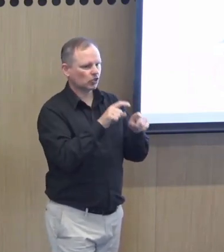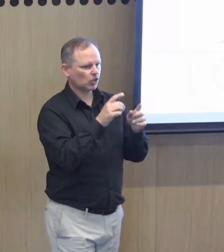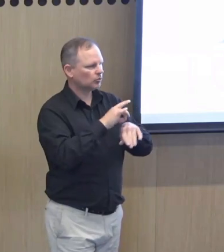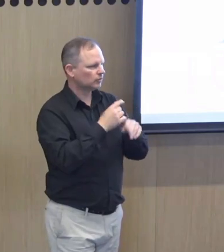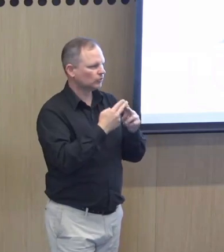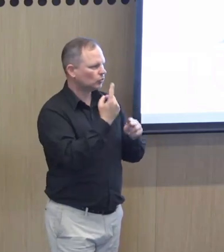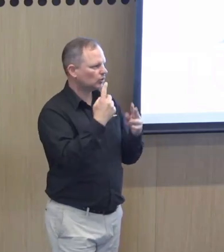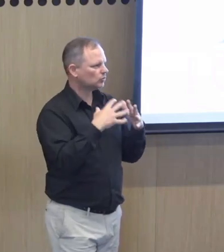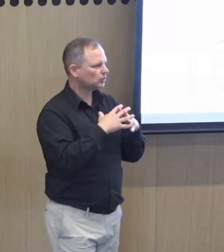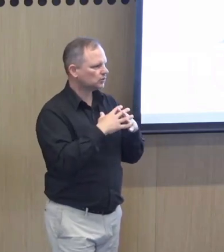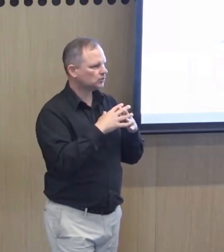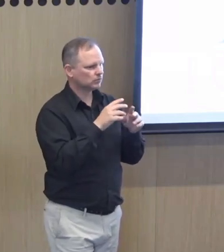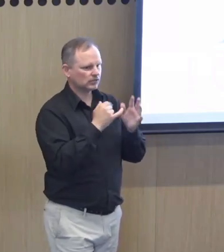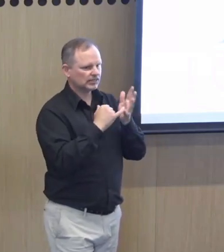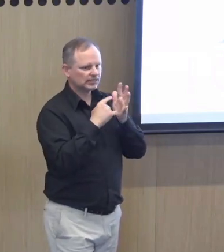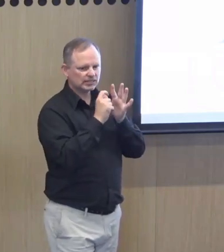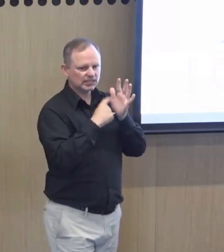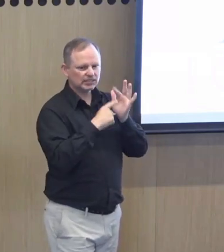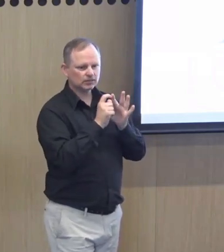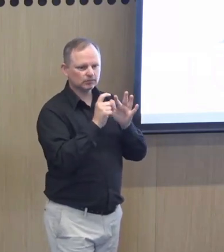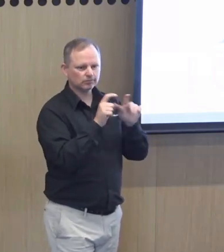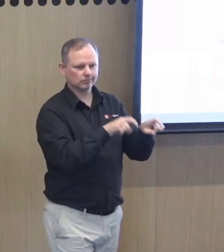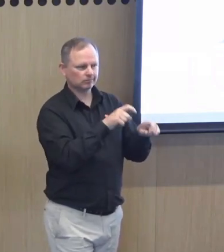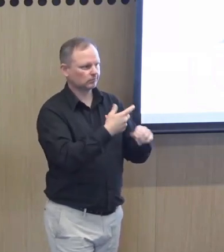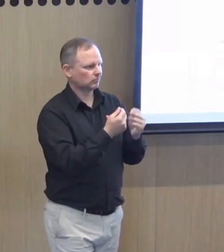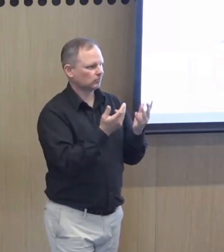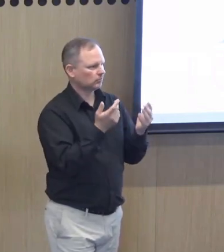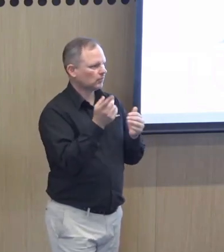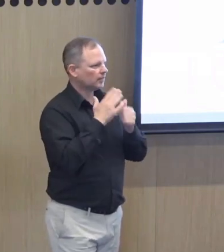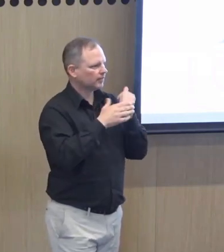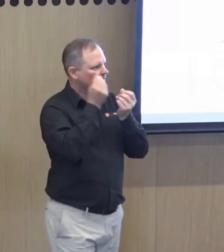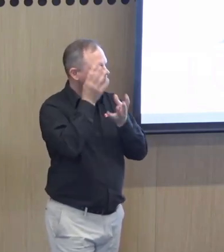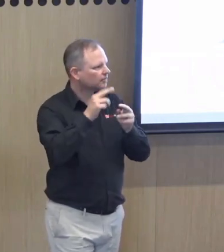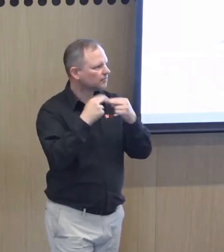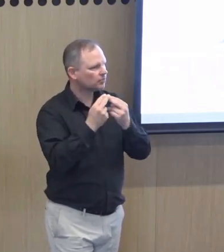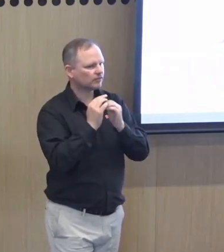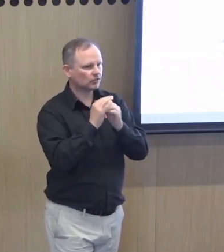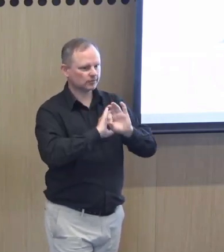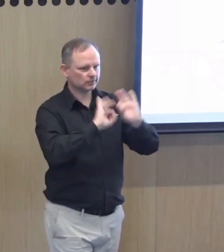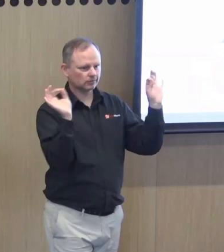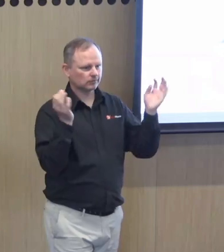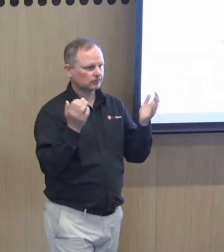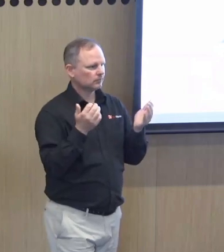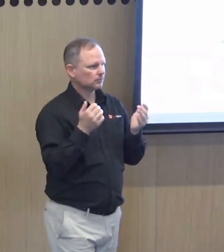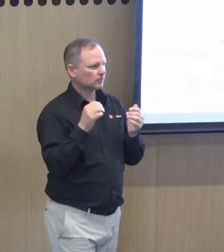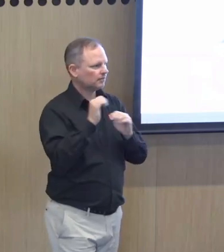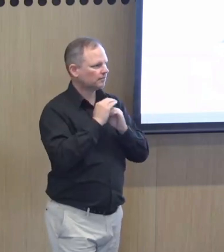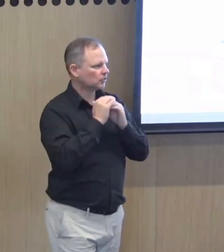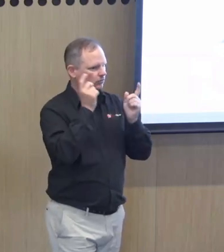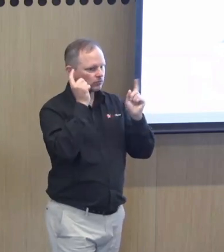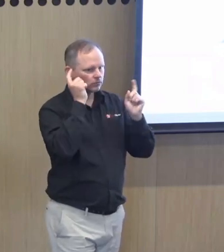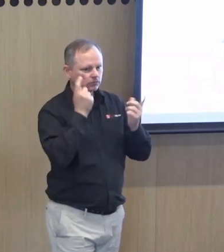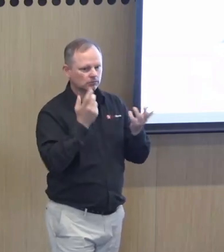person was in hospital for up to a week and was sedated in that space and the family weren't informed of their